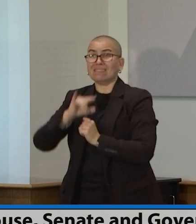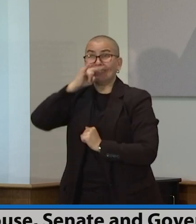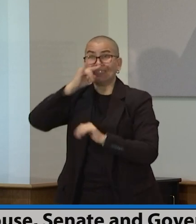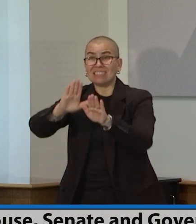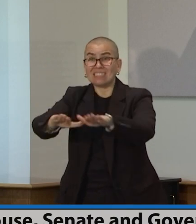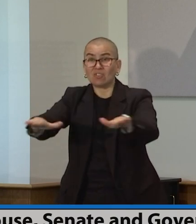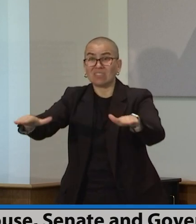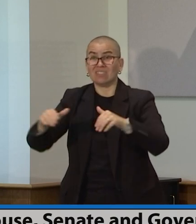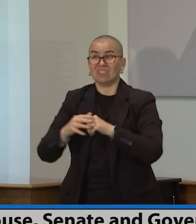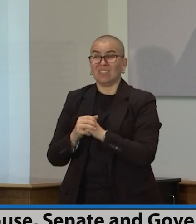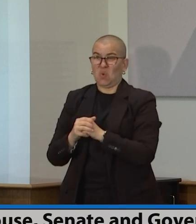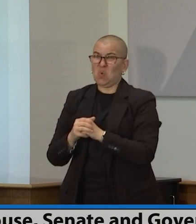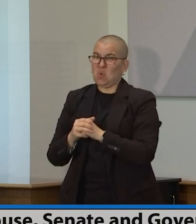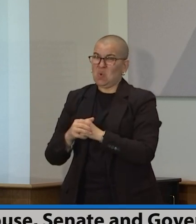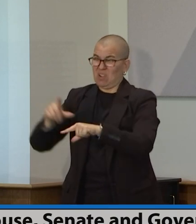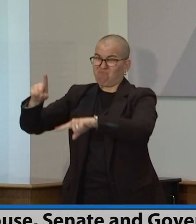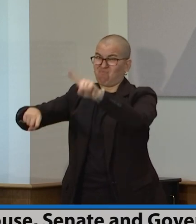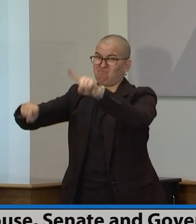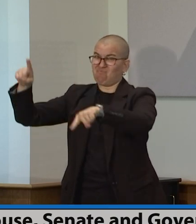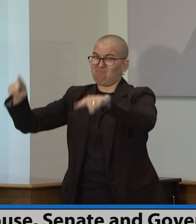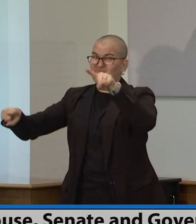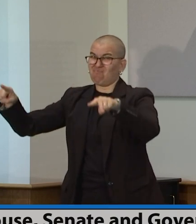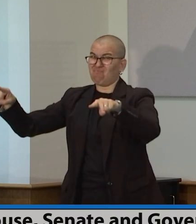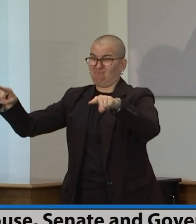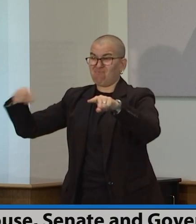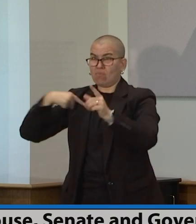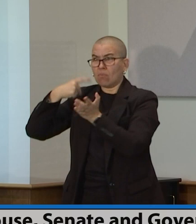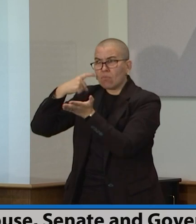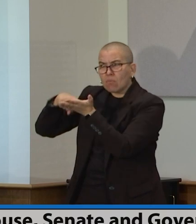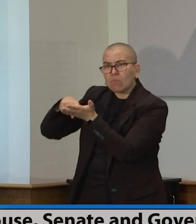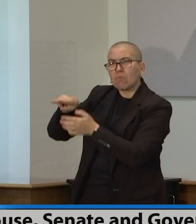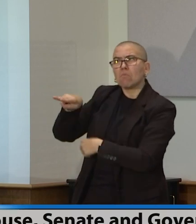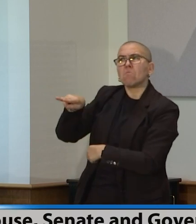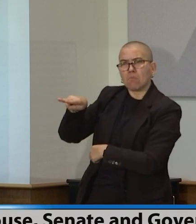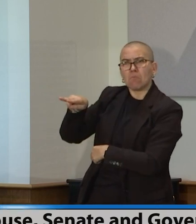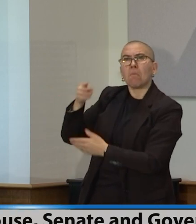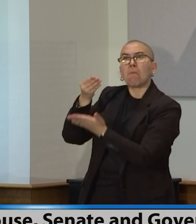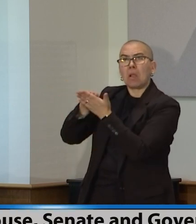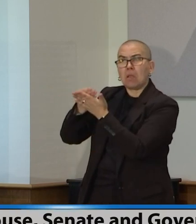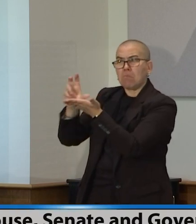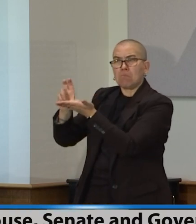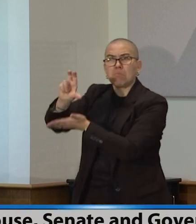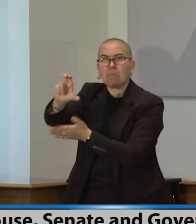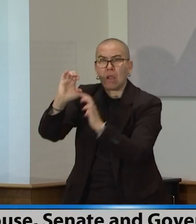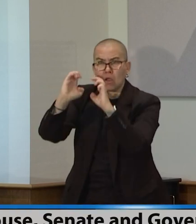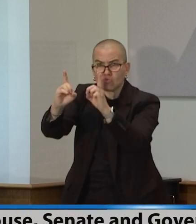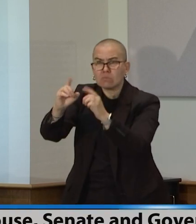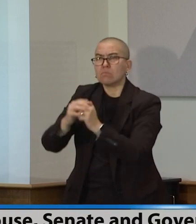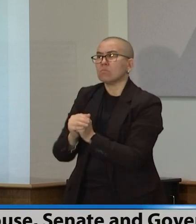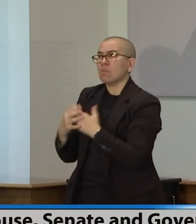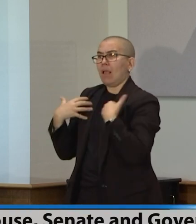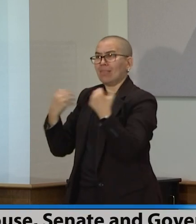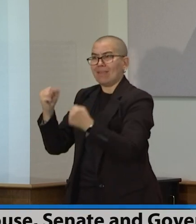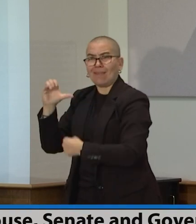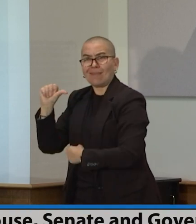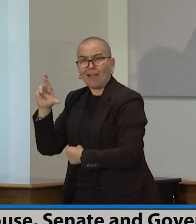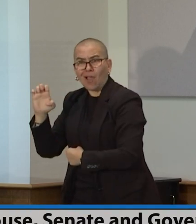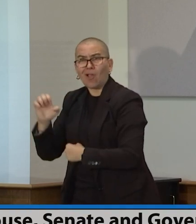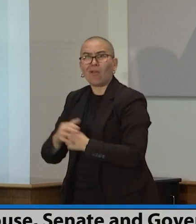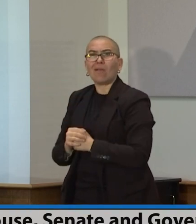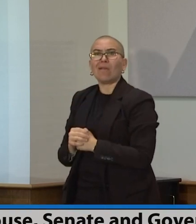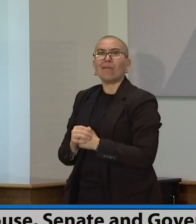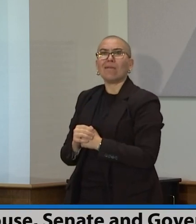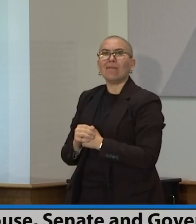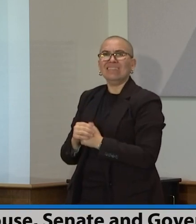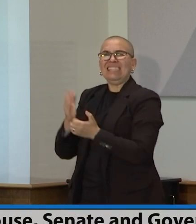wanted to see some significant investments around education, health care, some of those things, but also wanted to see relief around middle-class tax cuts.